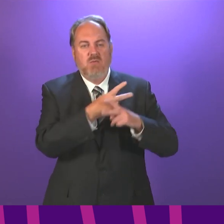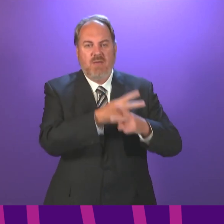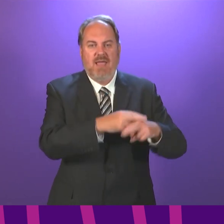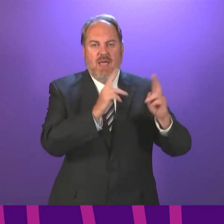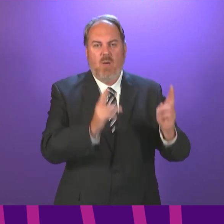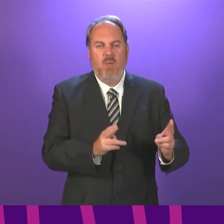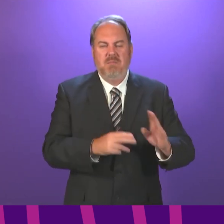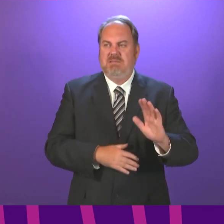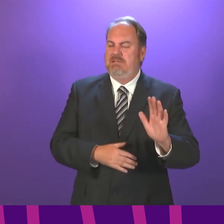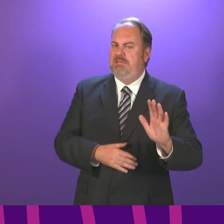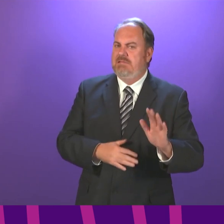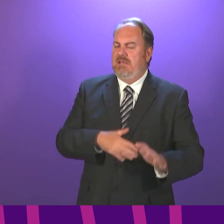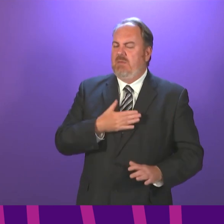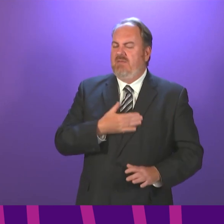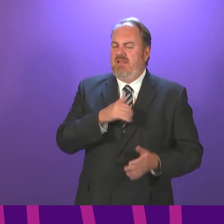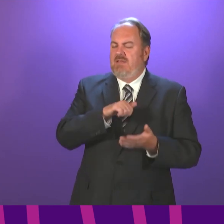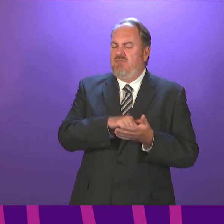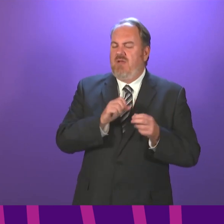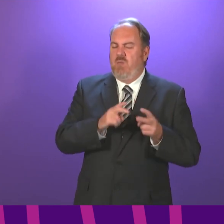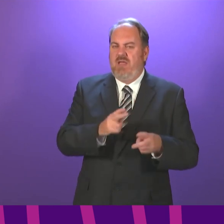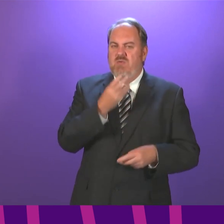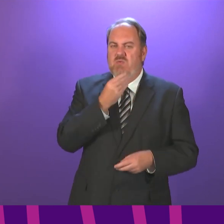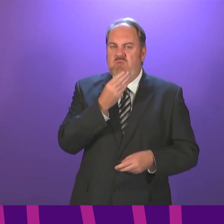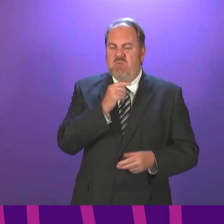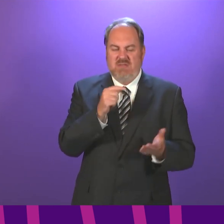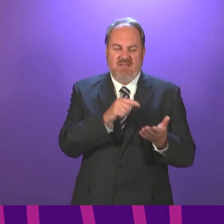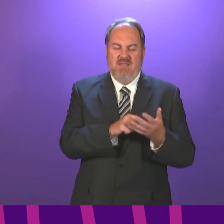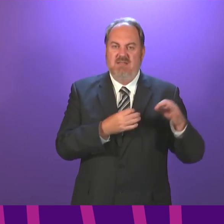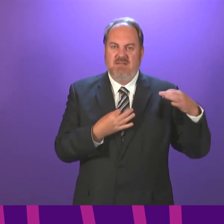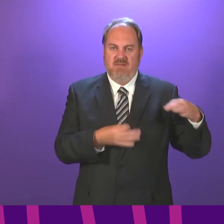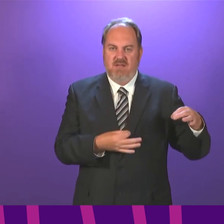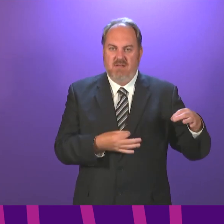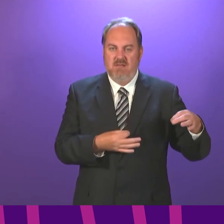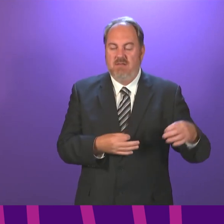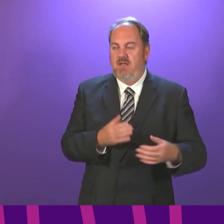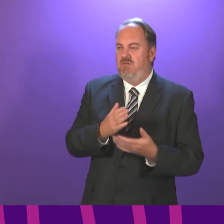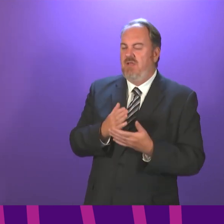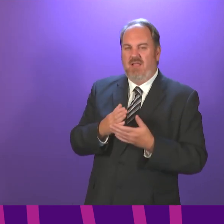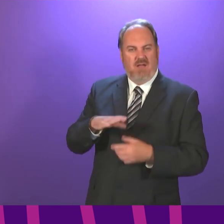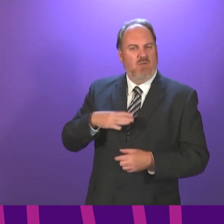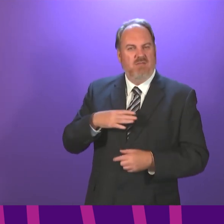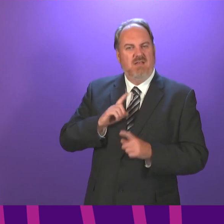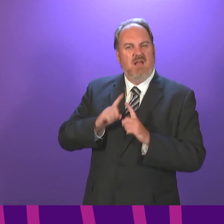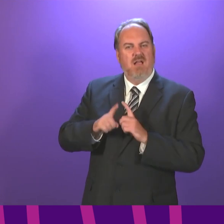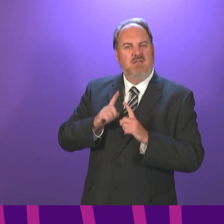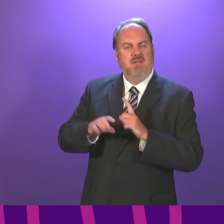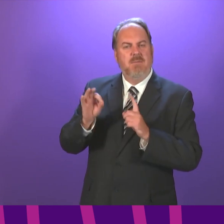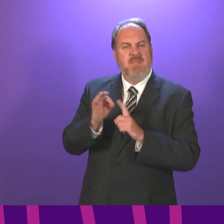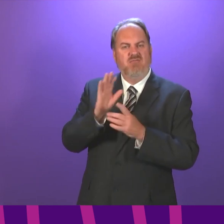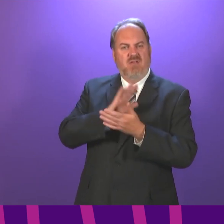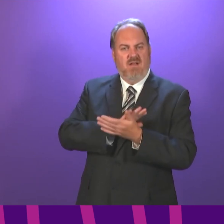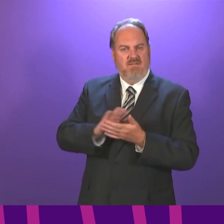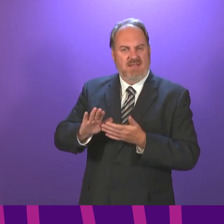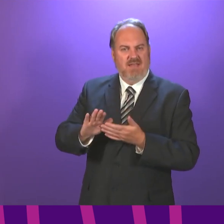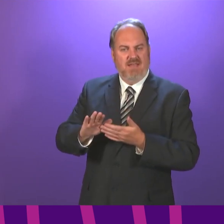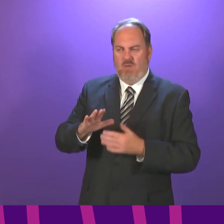It certainly was not in my statement, but I think I gave this in answer to Patrick Harvey or Liam MacArthur. I would be very strongly opposed